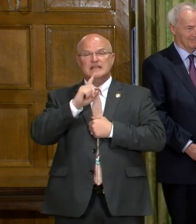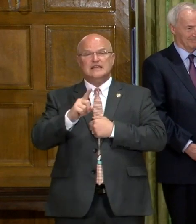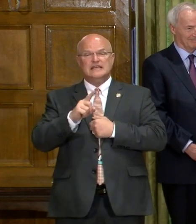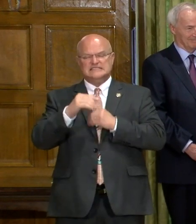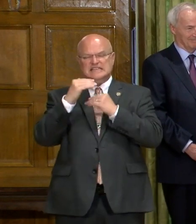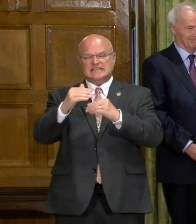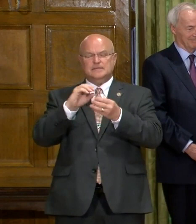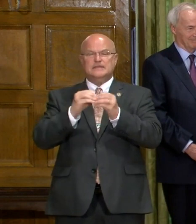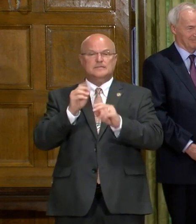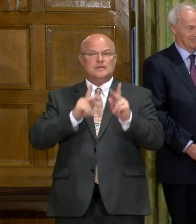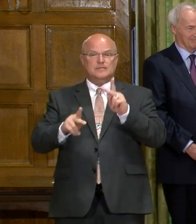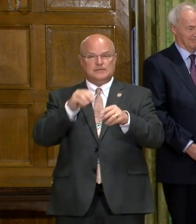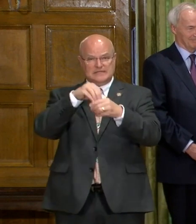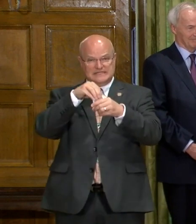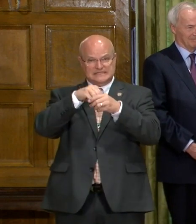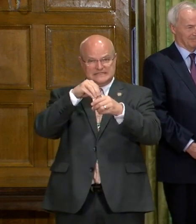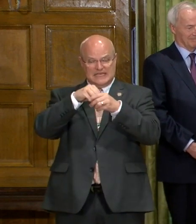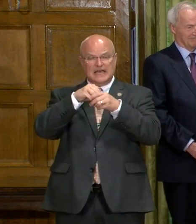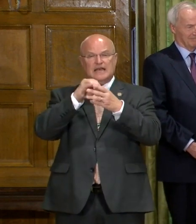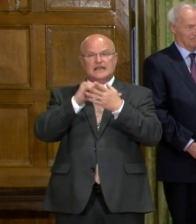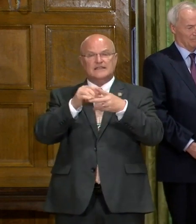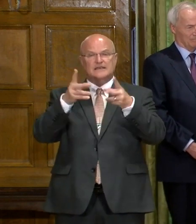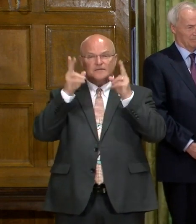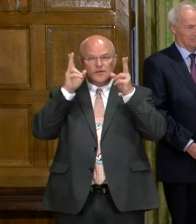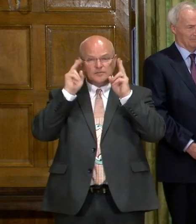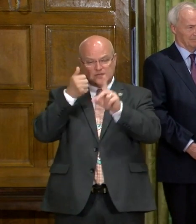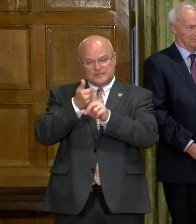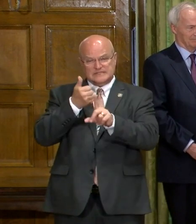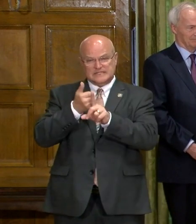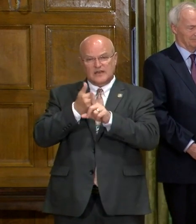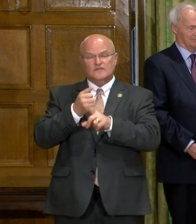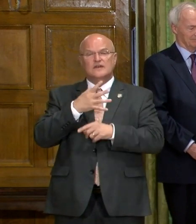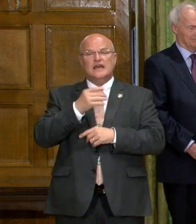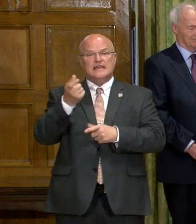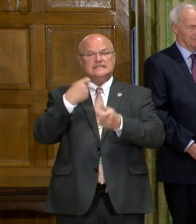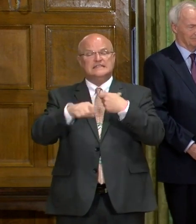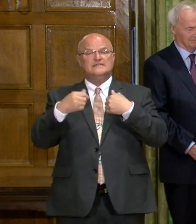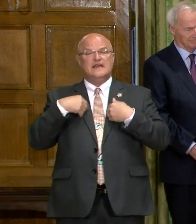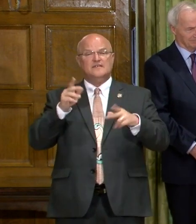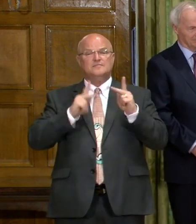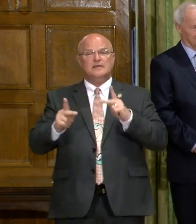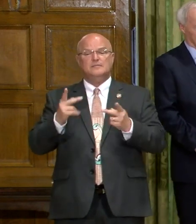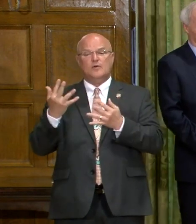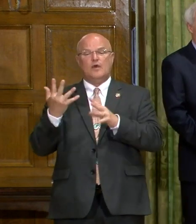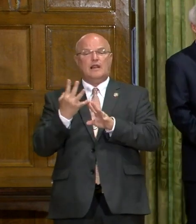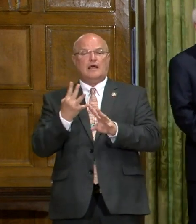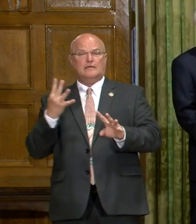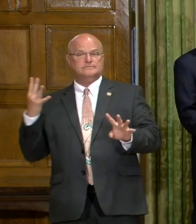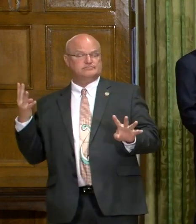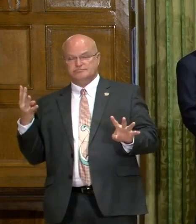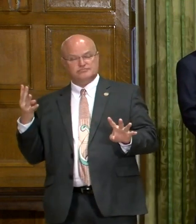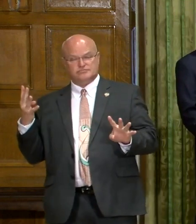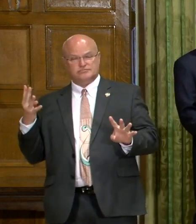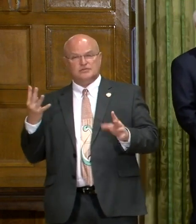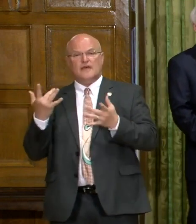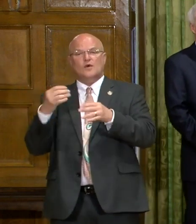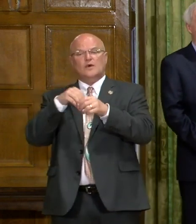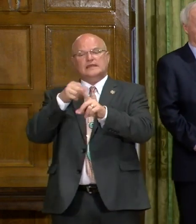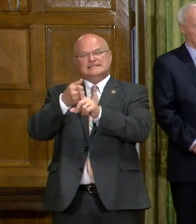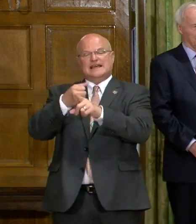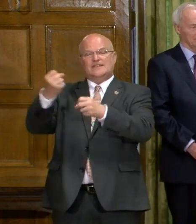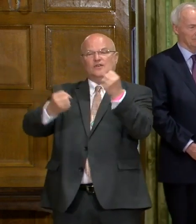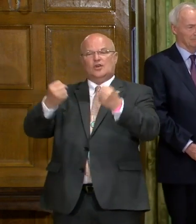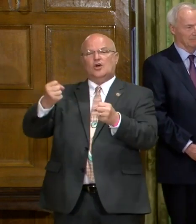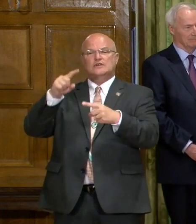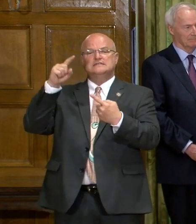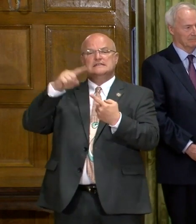limiting the number of people in the facility. And instead of having people wait in line, they'll wait in their